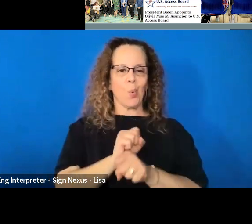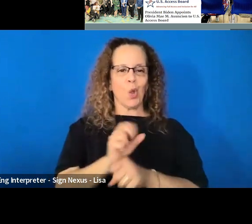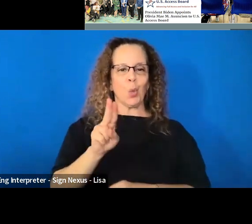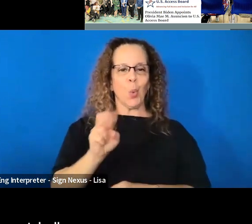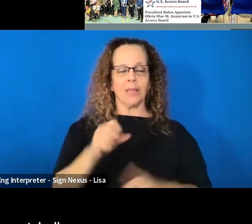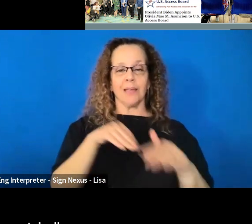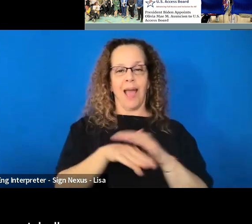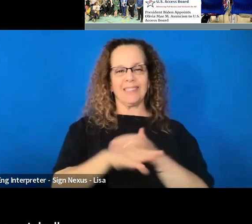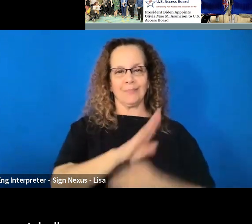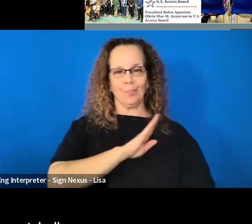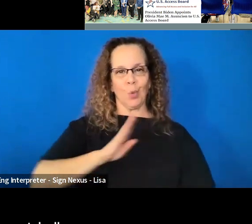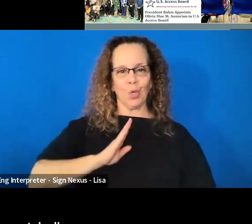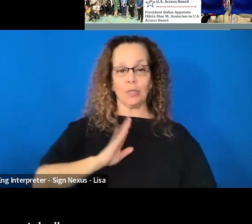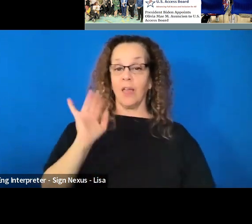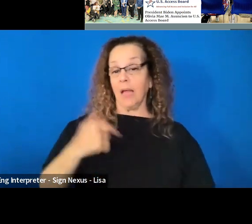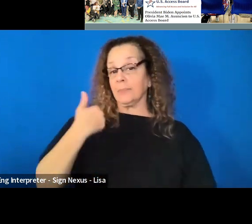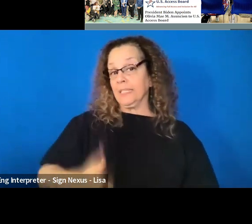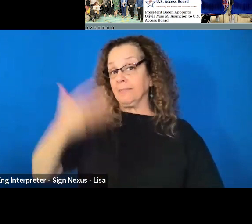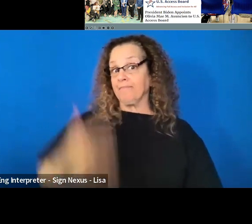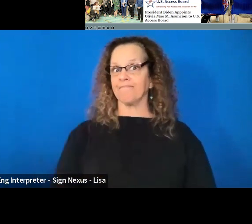Access Board. And that's me in a nutshell.